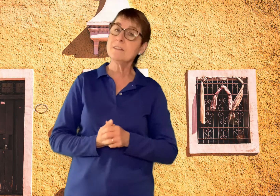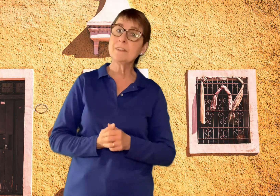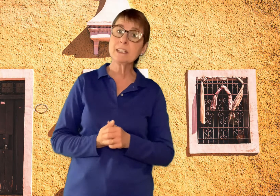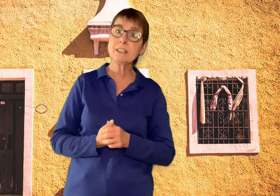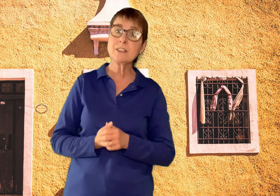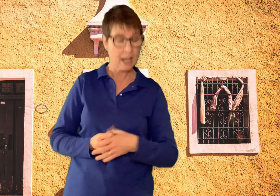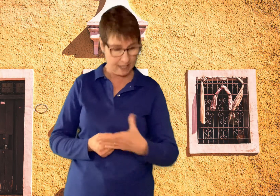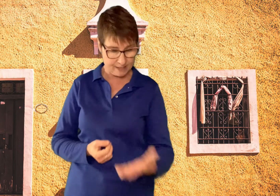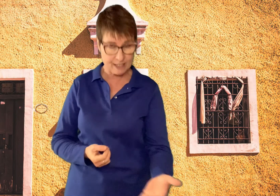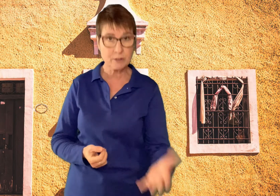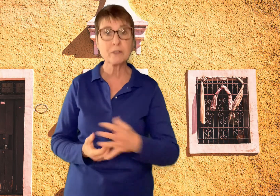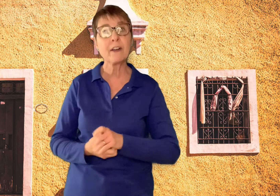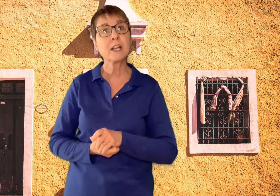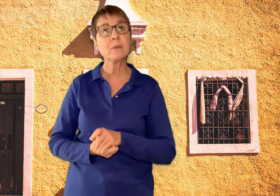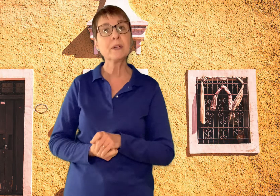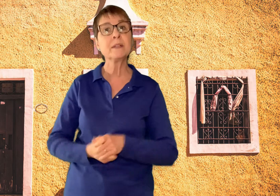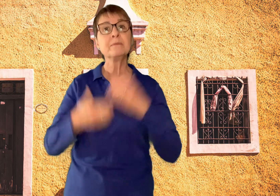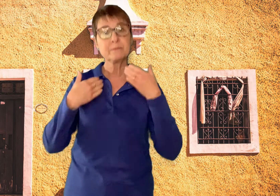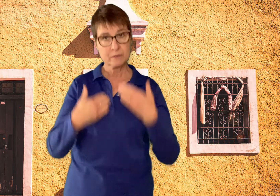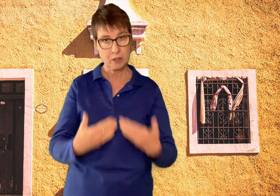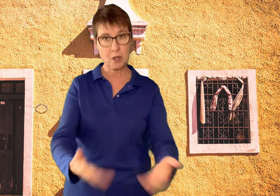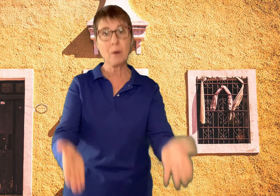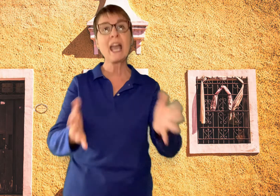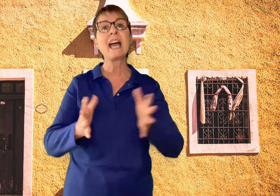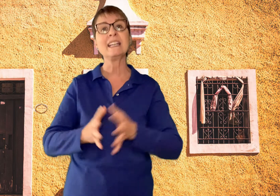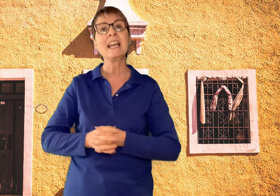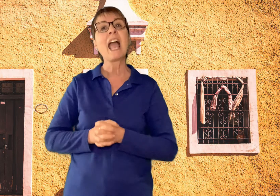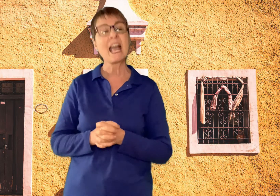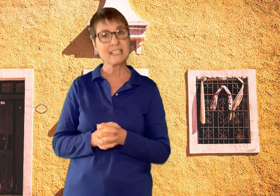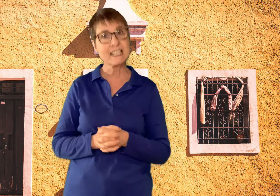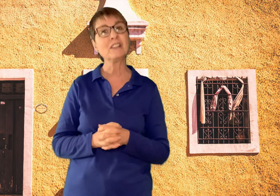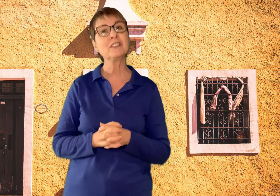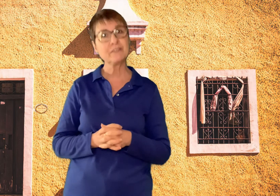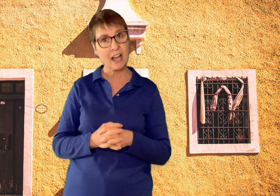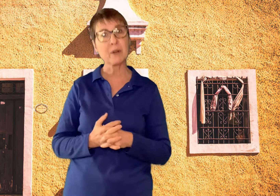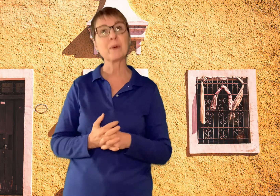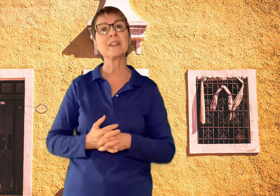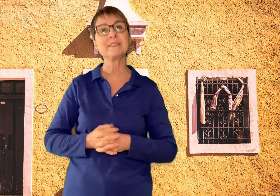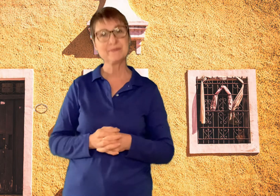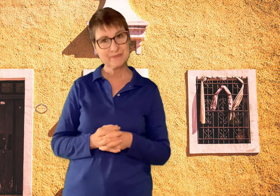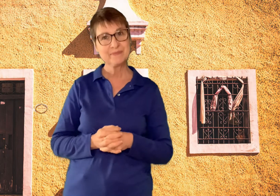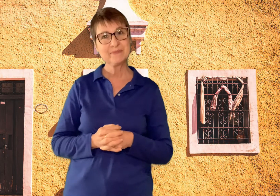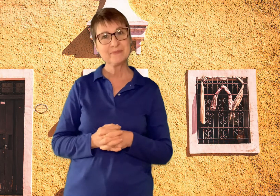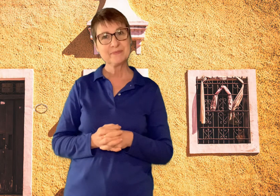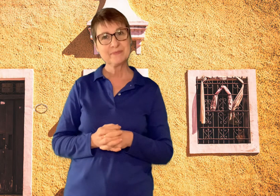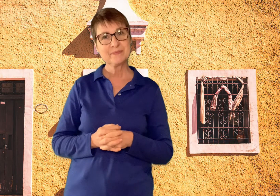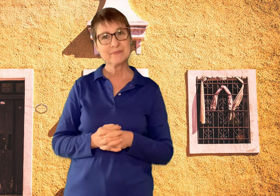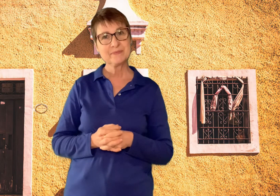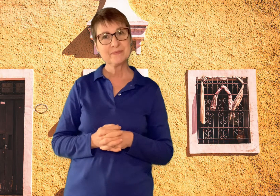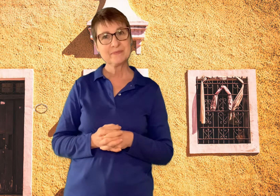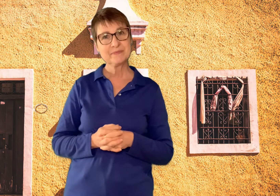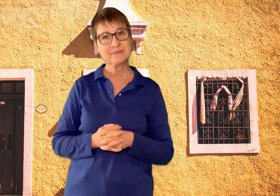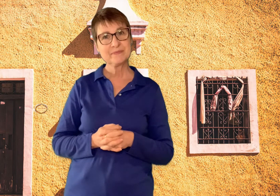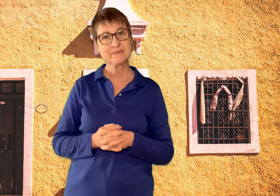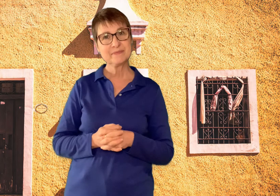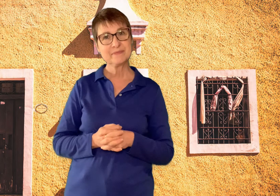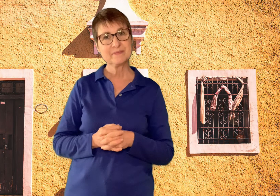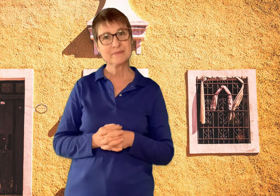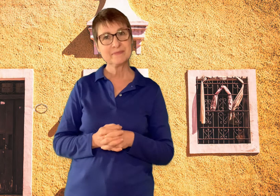village and sell your firewood, go ahead and sell your firewood. Freeze. The wife tricked